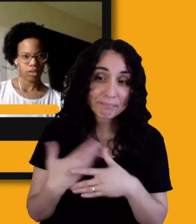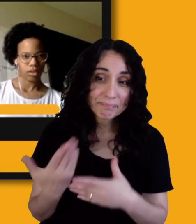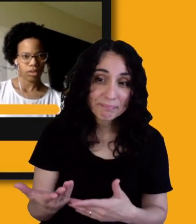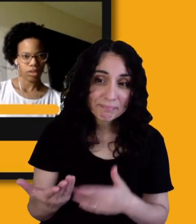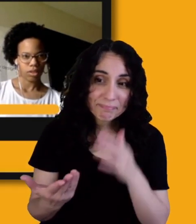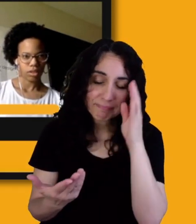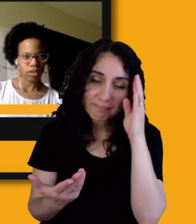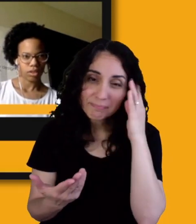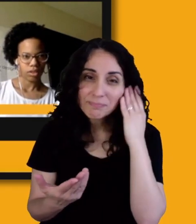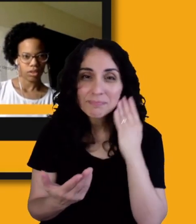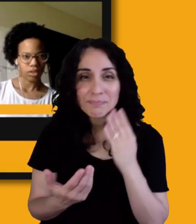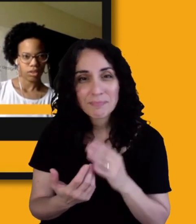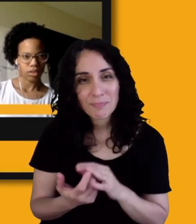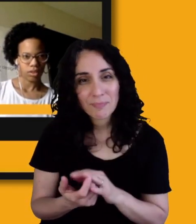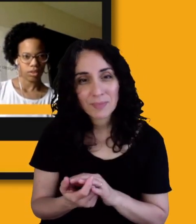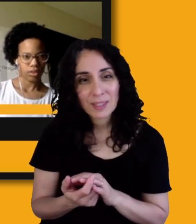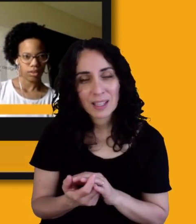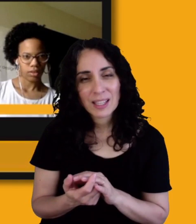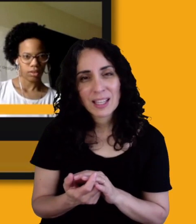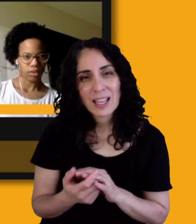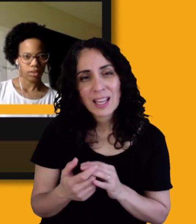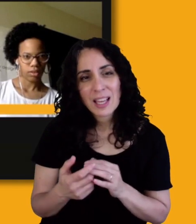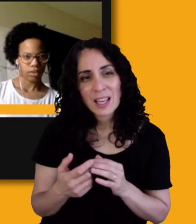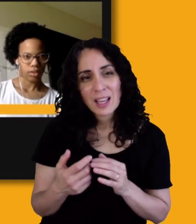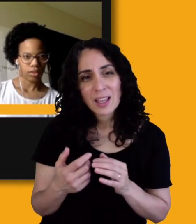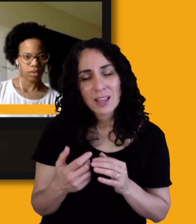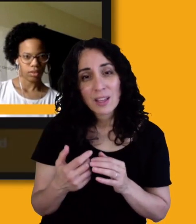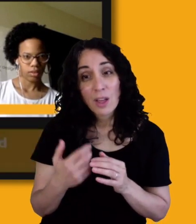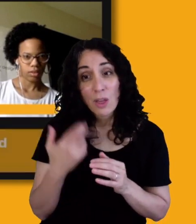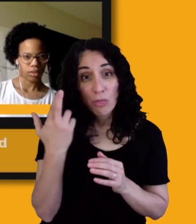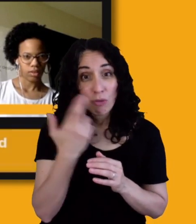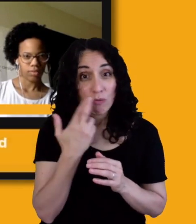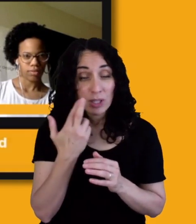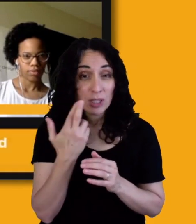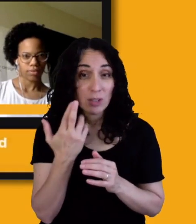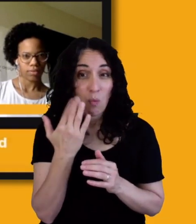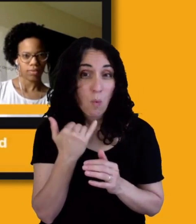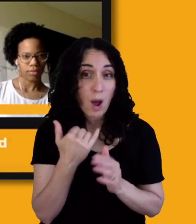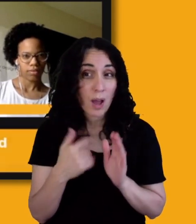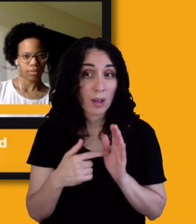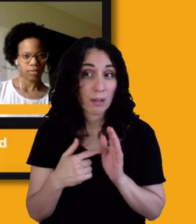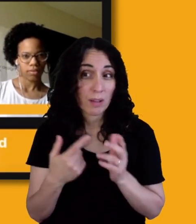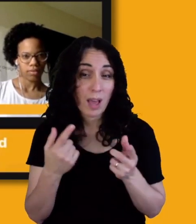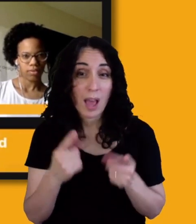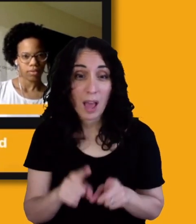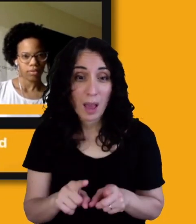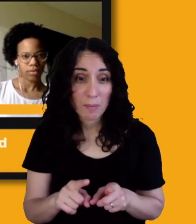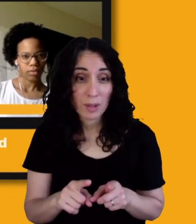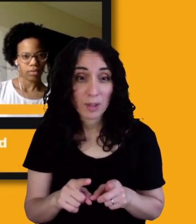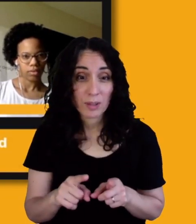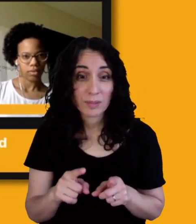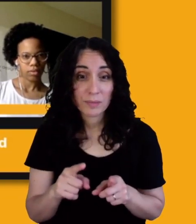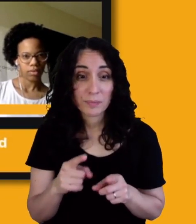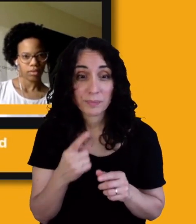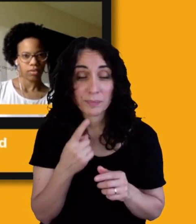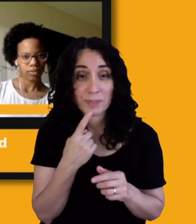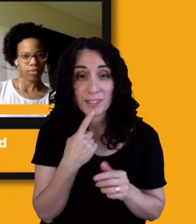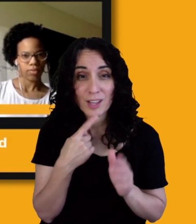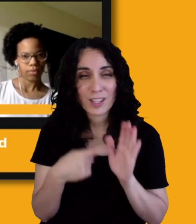there's a, there's an example of sort of why it came about. And it's, and you were referring to before if Lisa, if you put on the, um, slide of the,